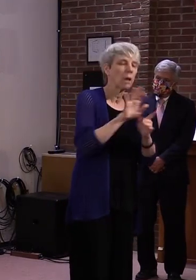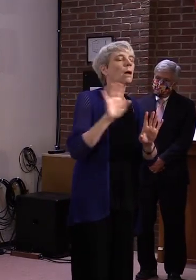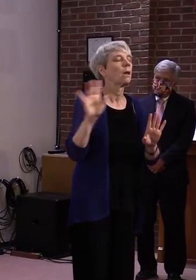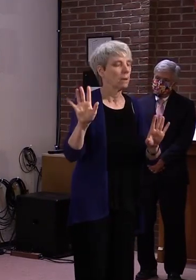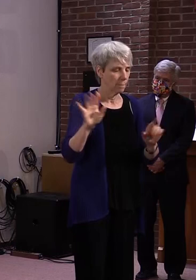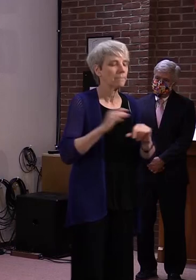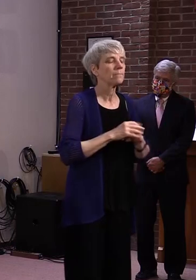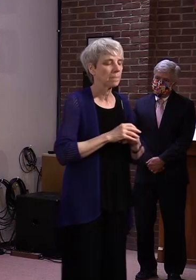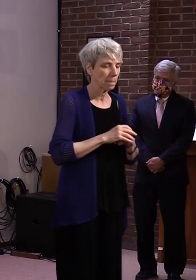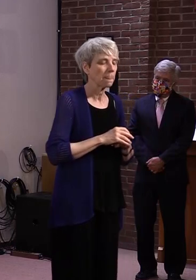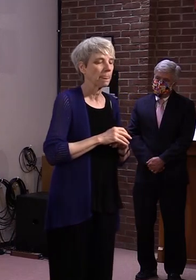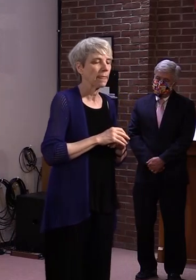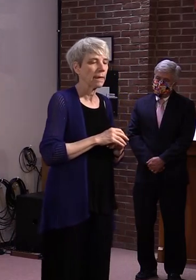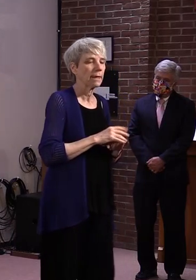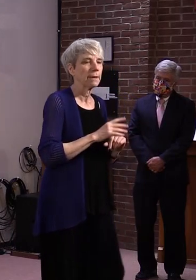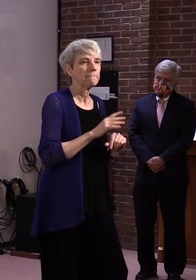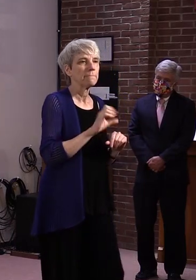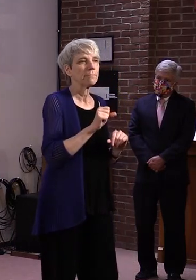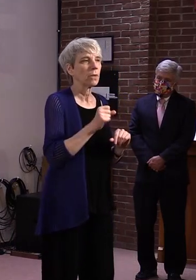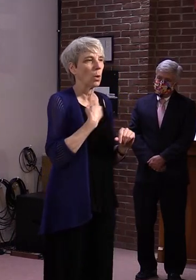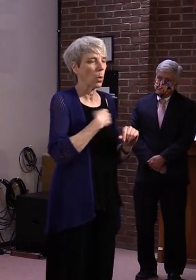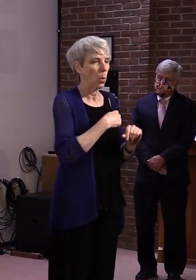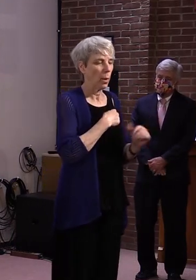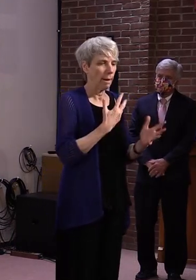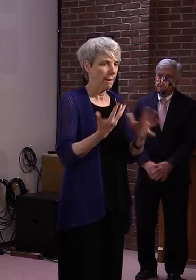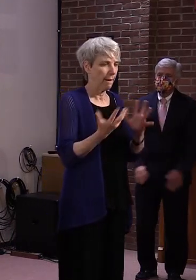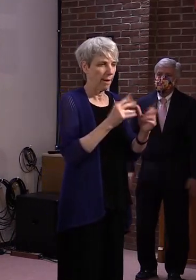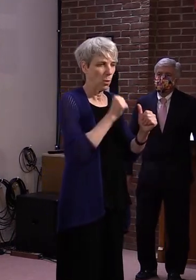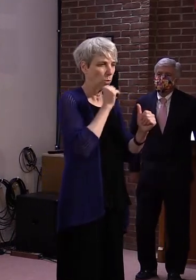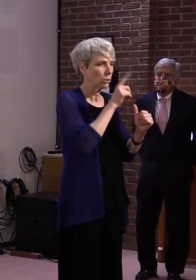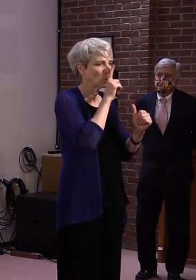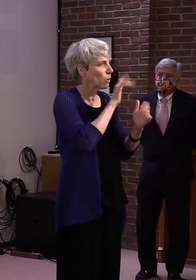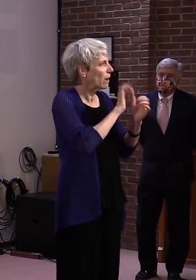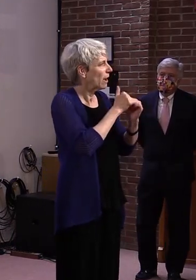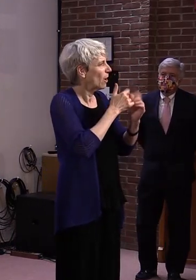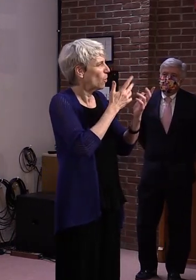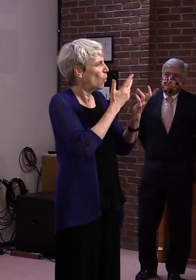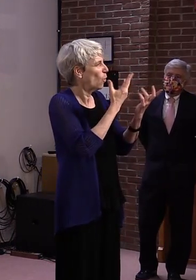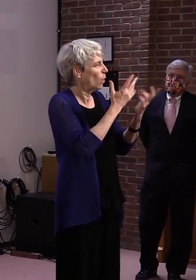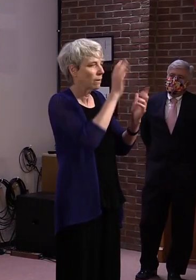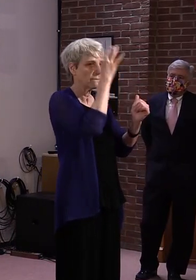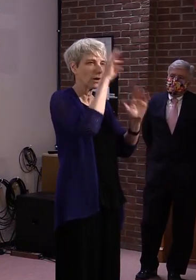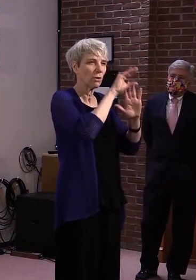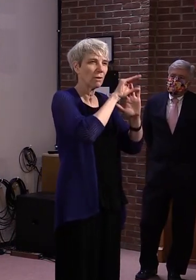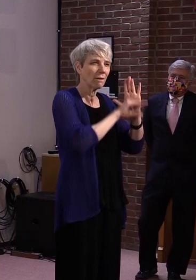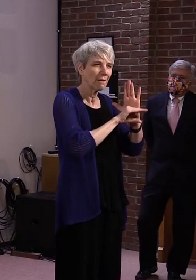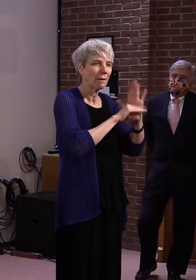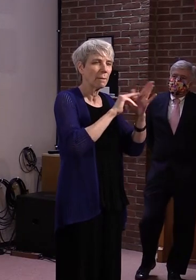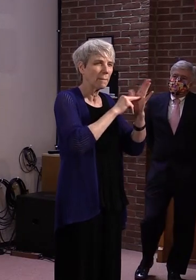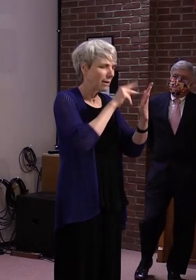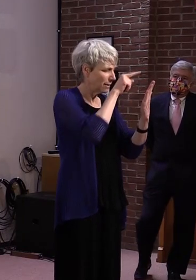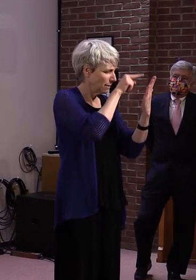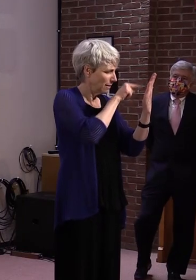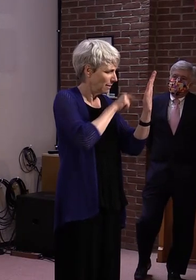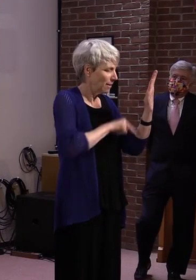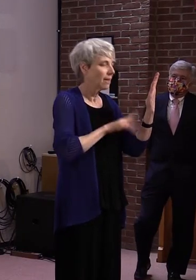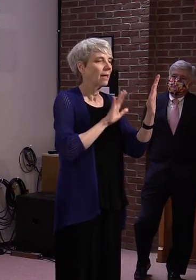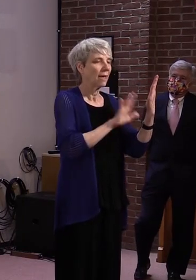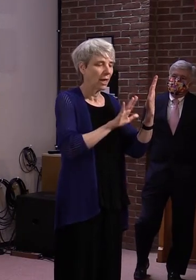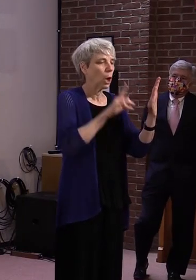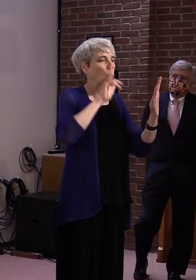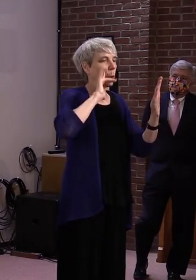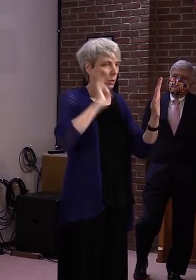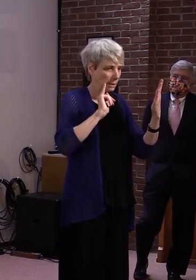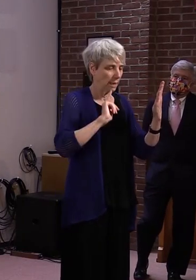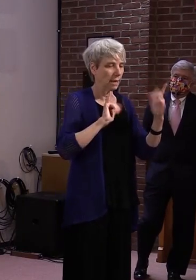significant amount of guidance on how to interpret the federal guidance and where we came out is that the subtract